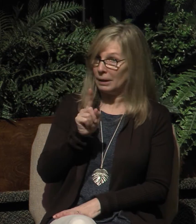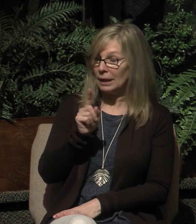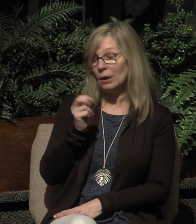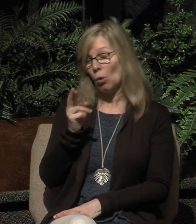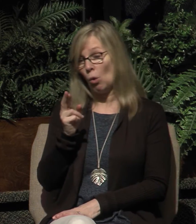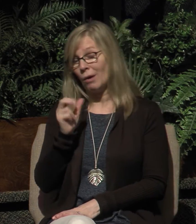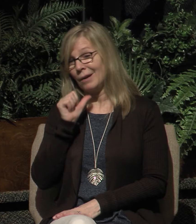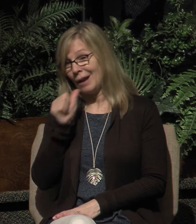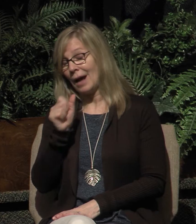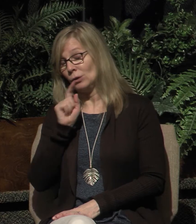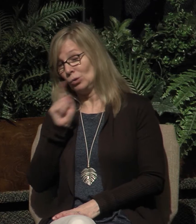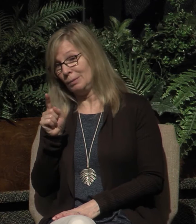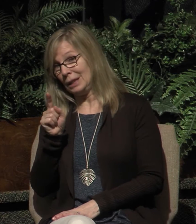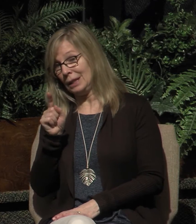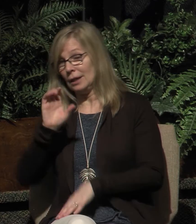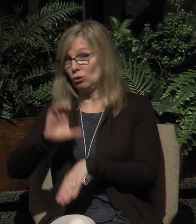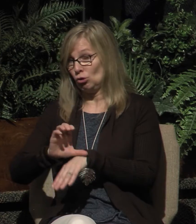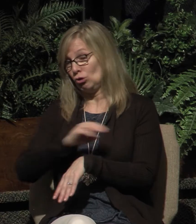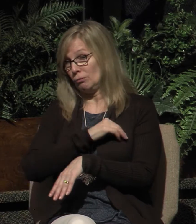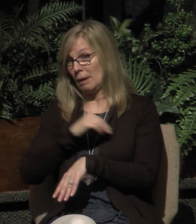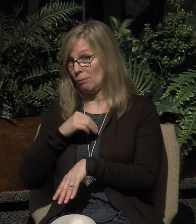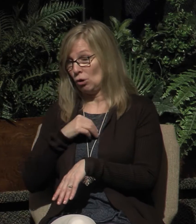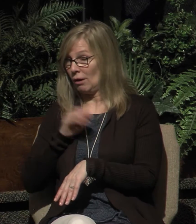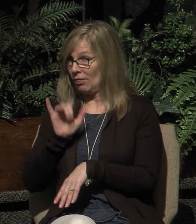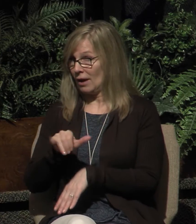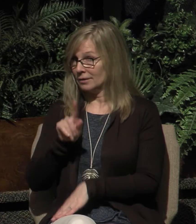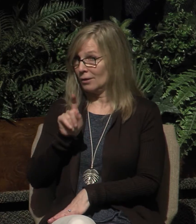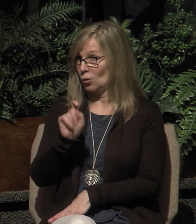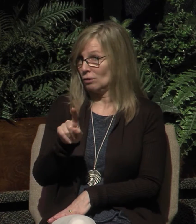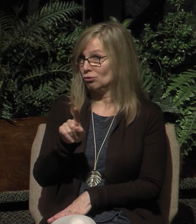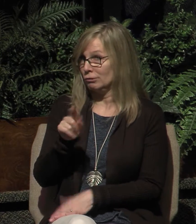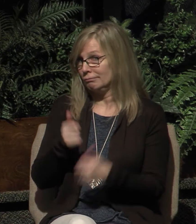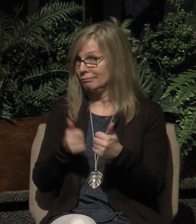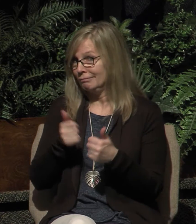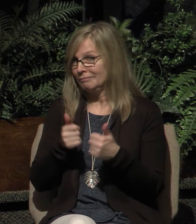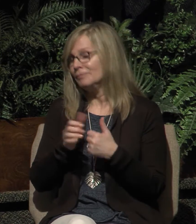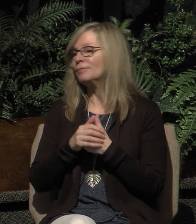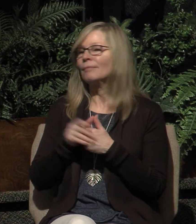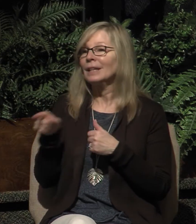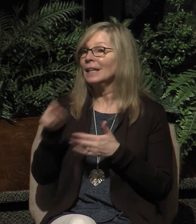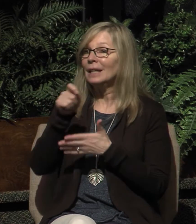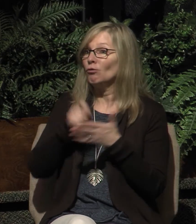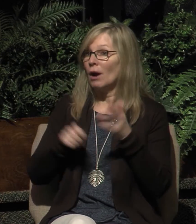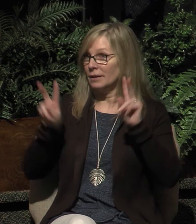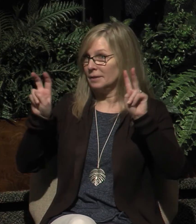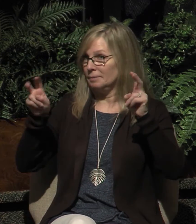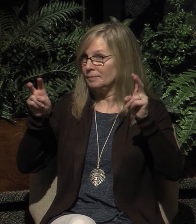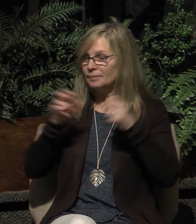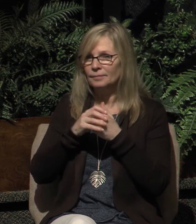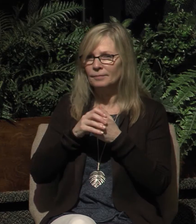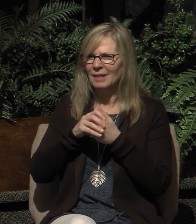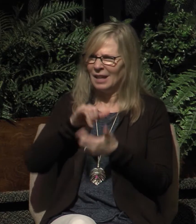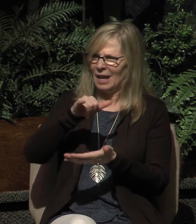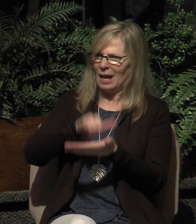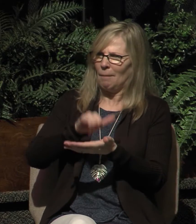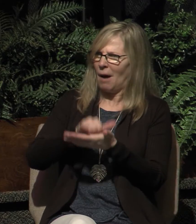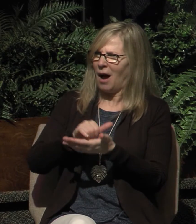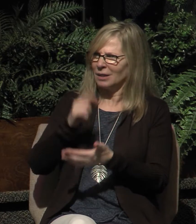That Is the Question, he writes this. It's impossible for any believer to fulfill these biblical responsibilities to other